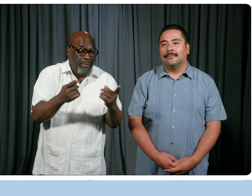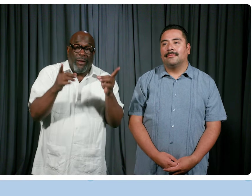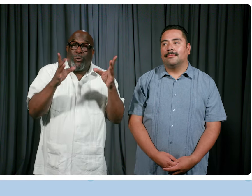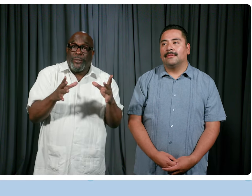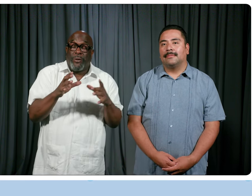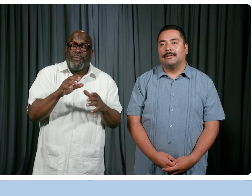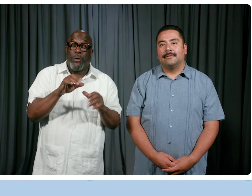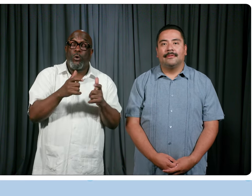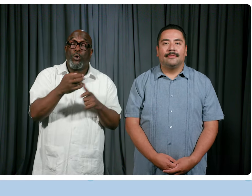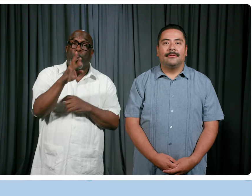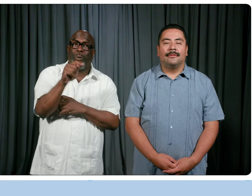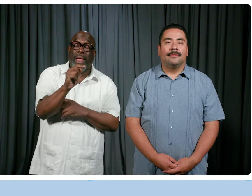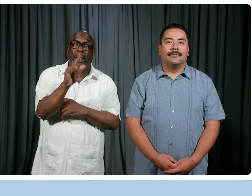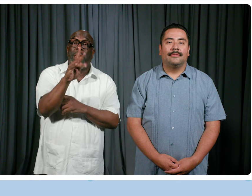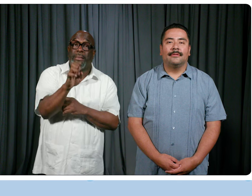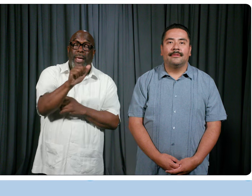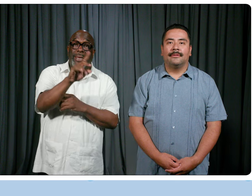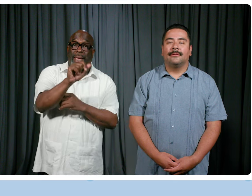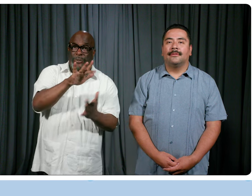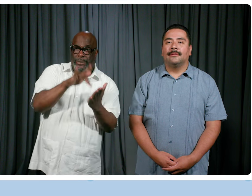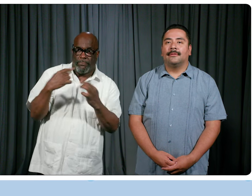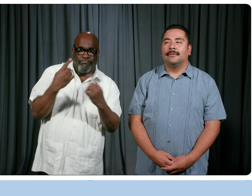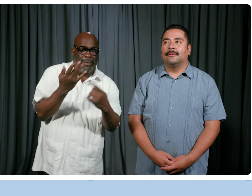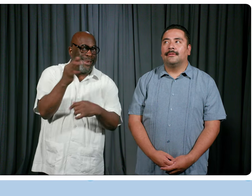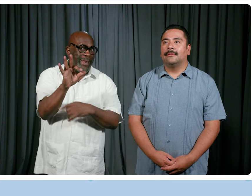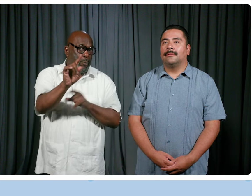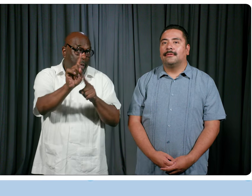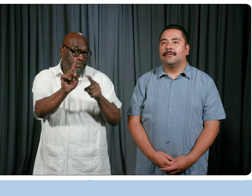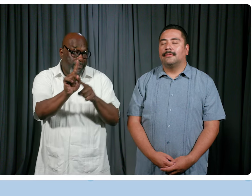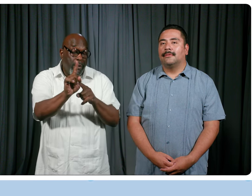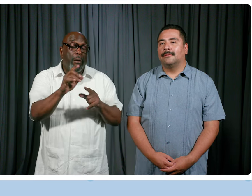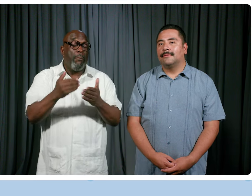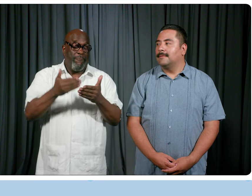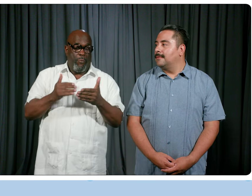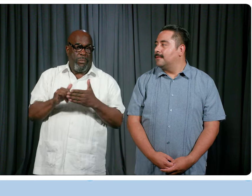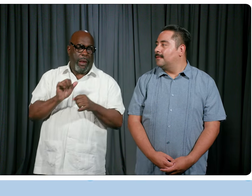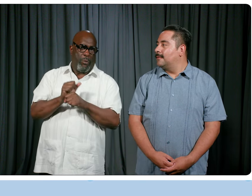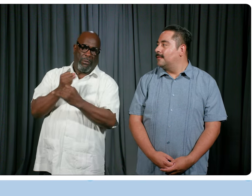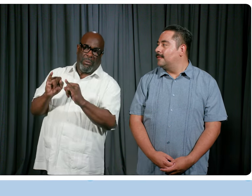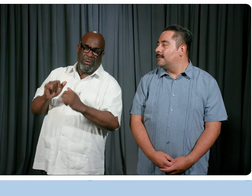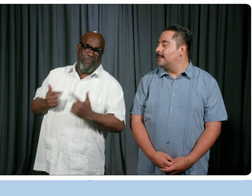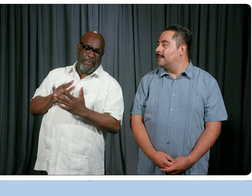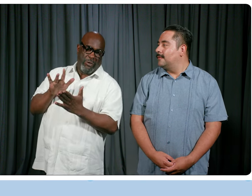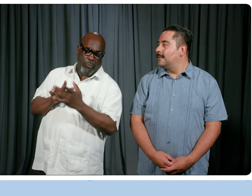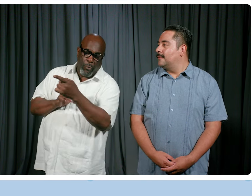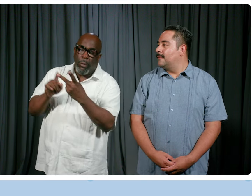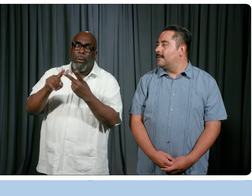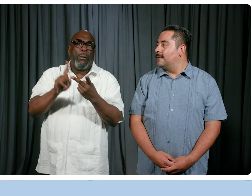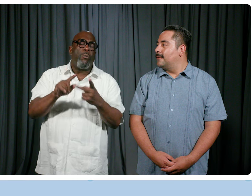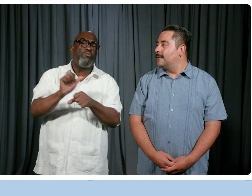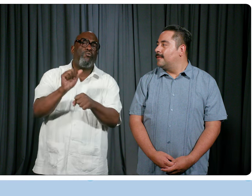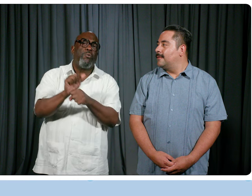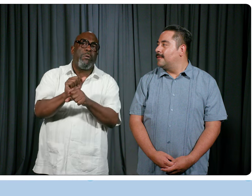Great Lakes ADA Center since it was founded back in 1991. Prior to that, I've worked with independent living centers and, you worked as